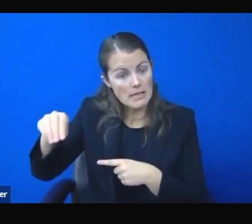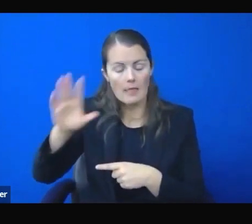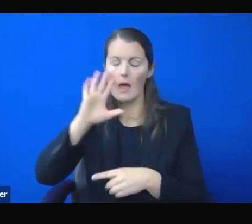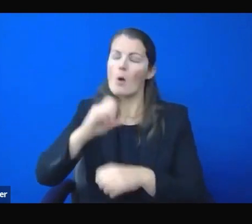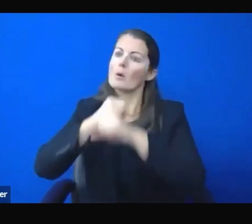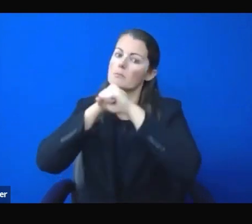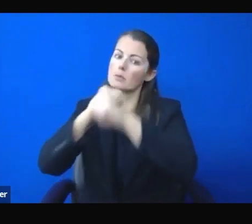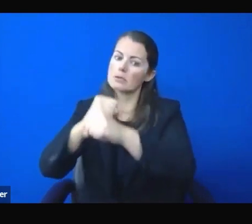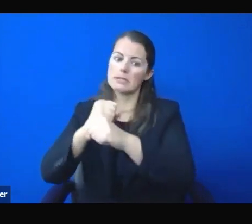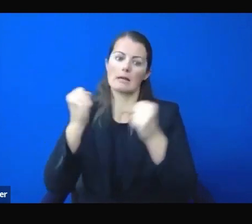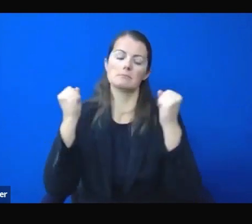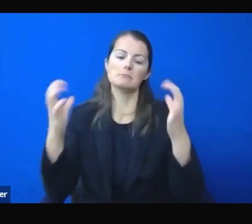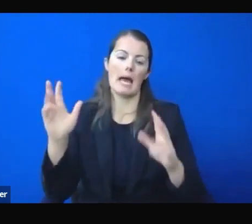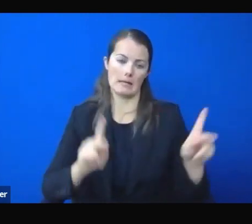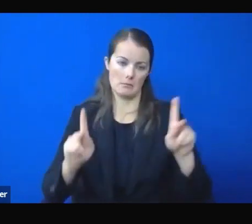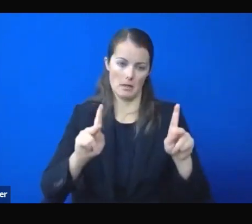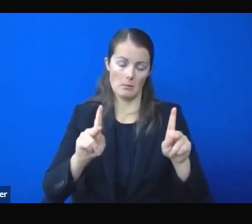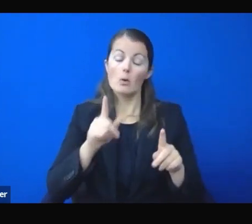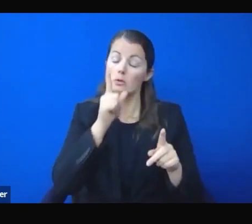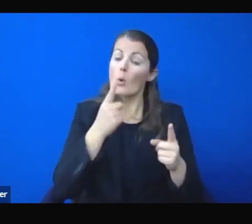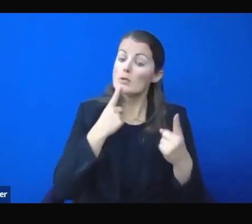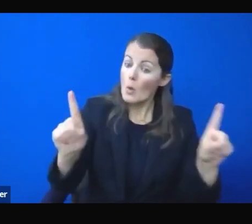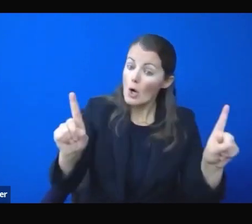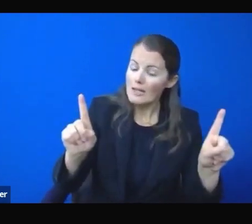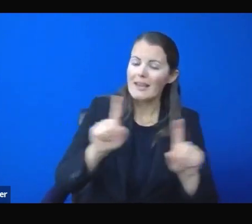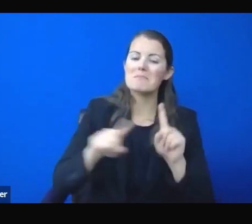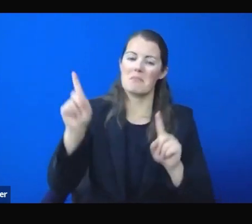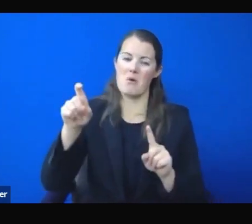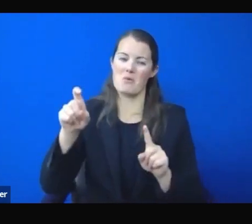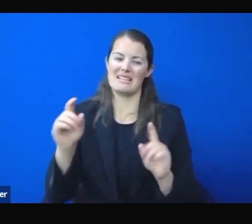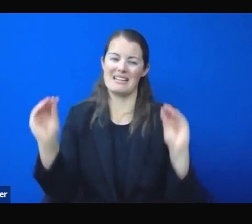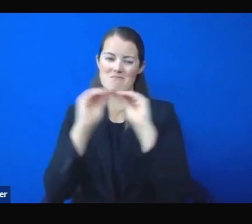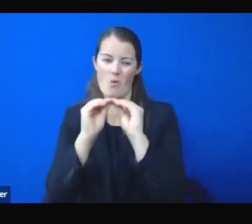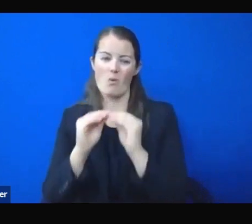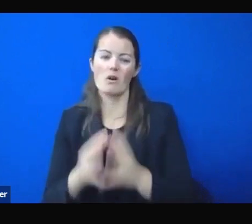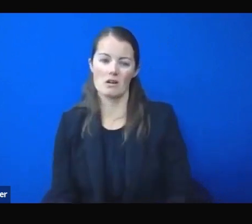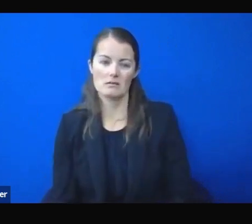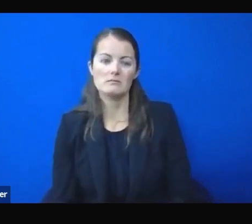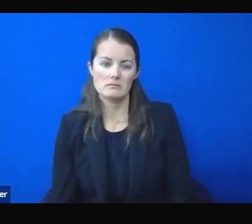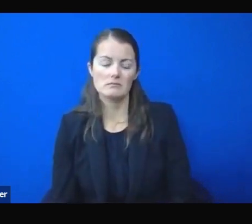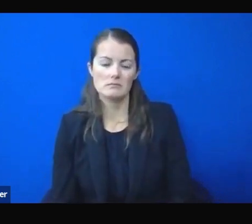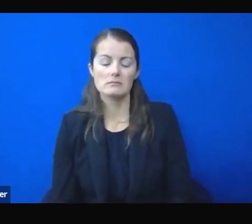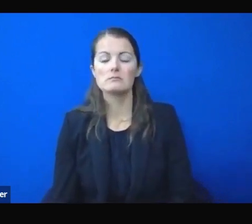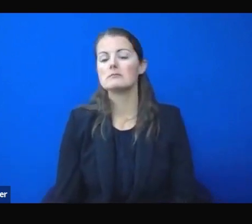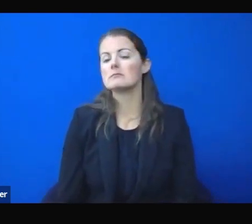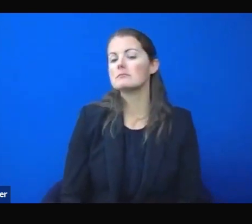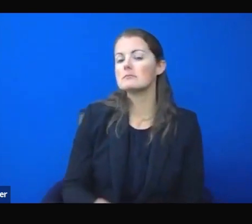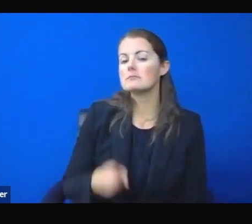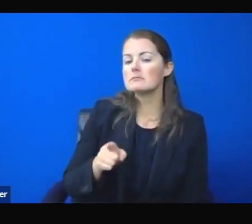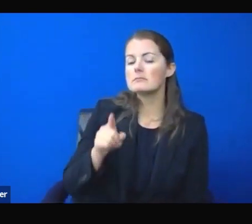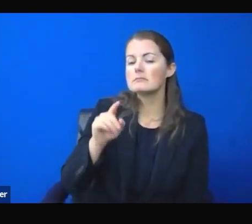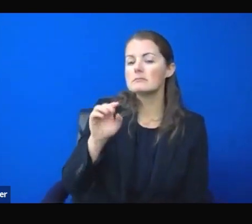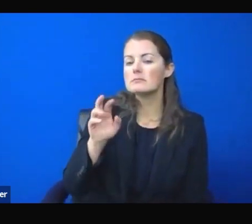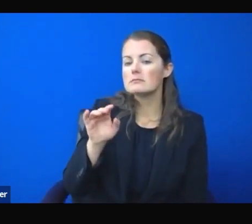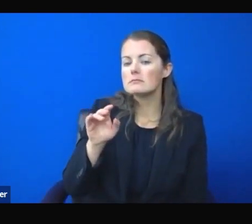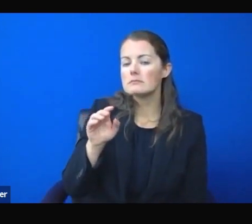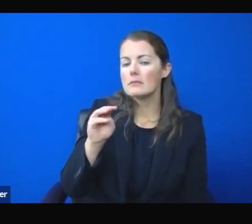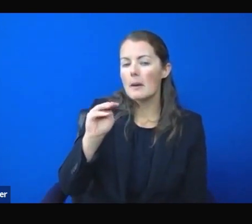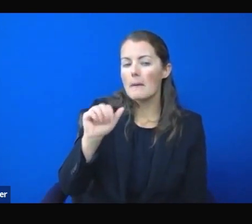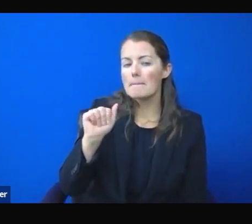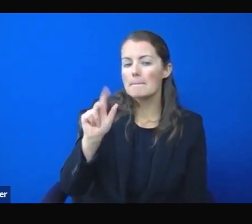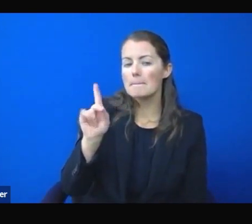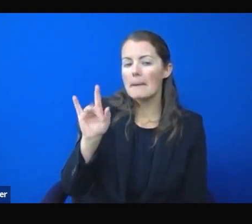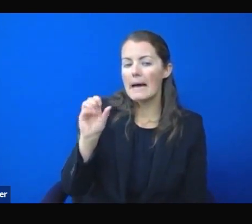but we need more of it. Thank you, Colton. Thank you, Governor. We'll go to the next question. Madison, I believe the last name is McKay. Madison?